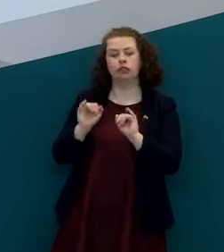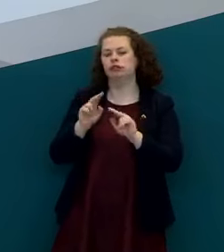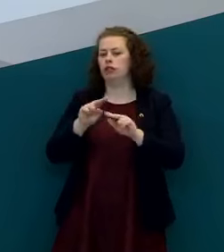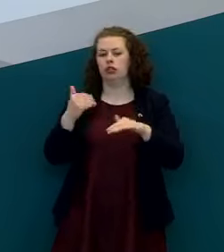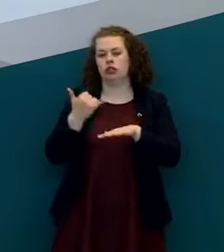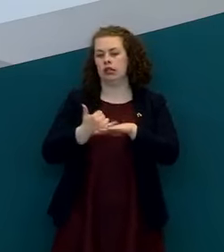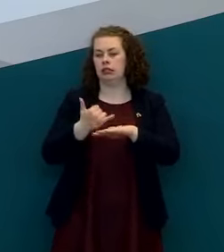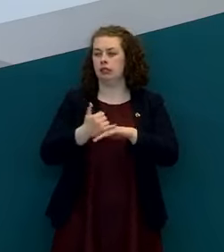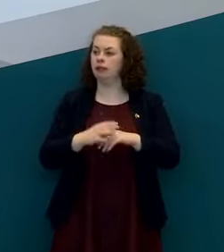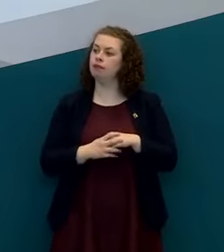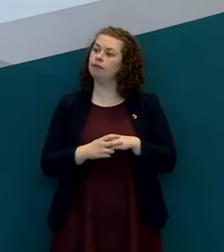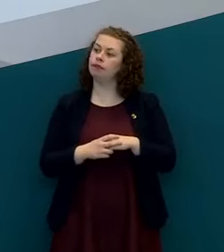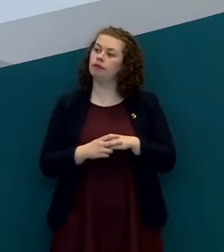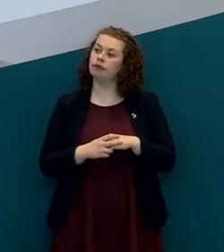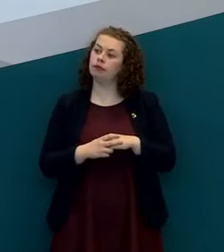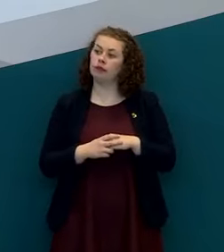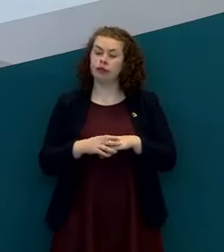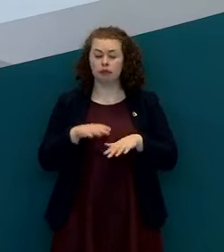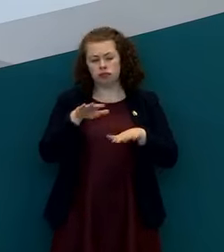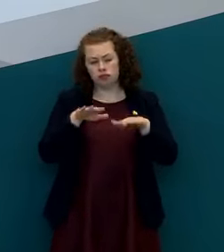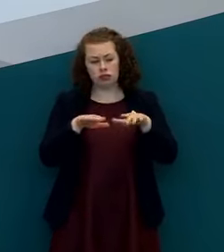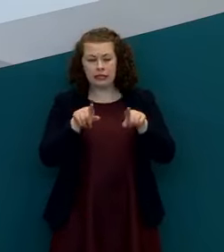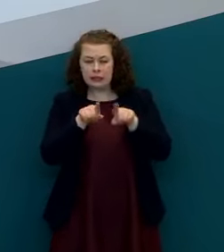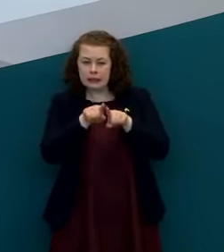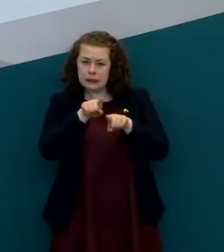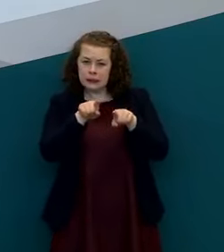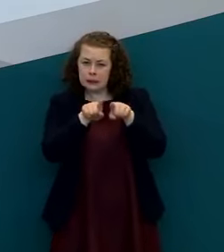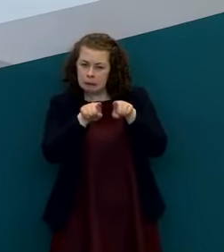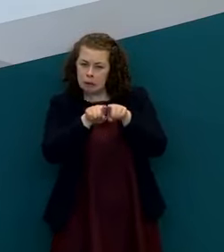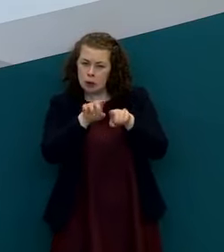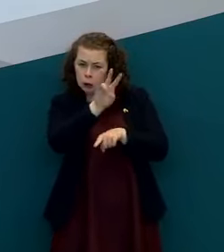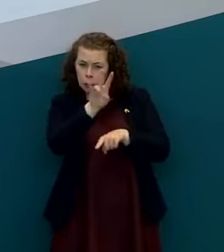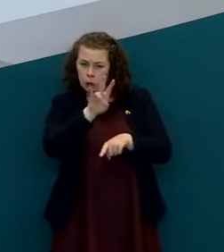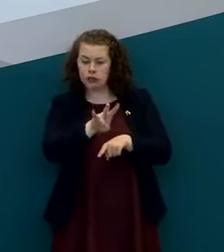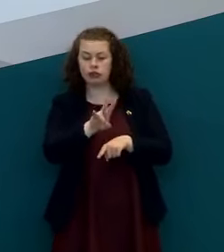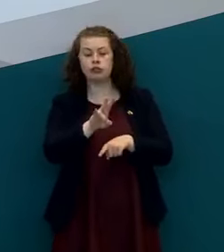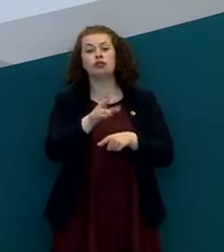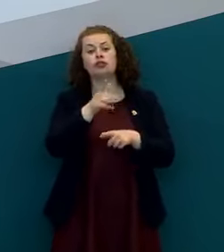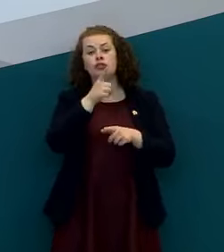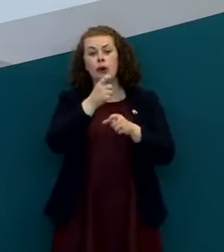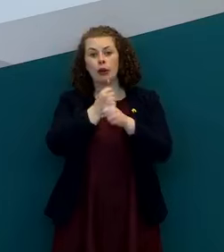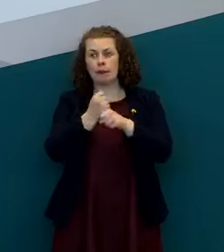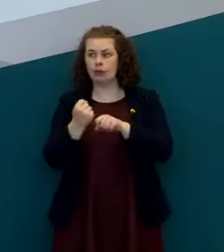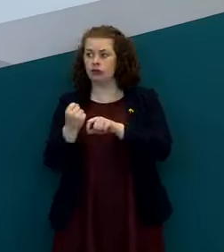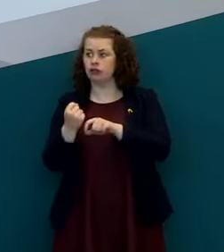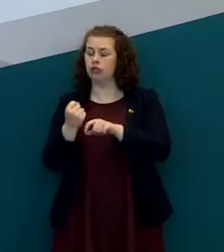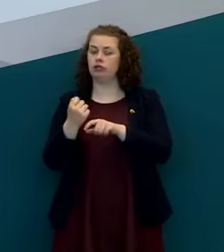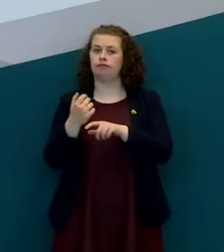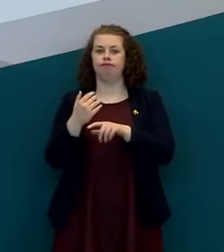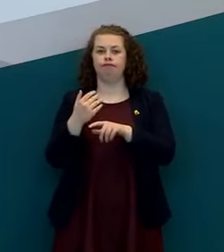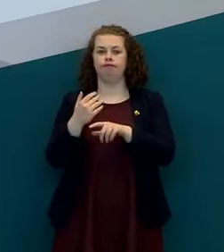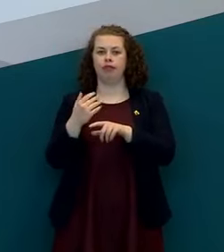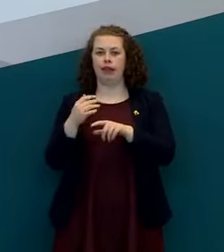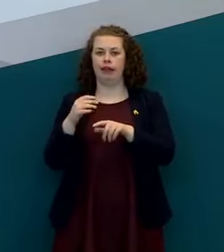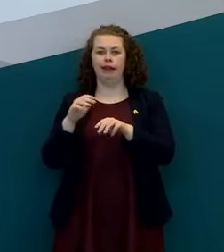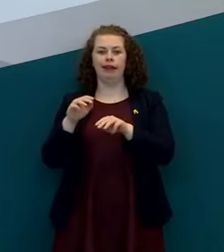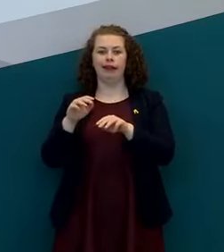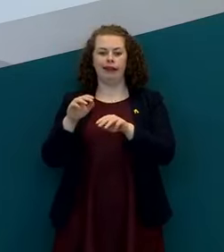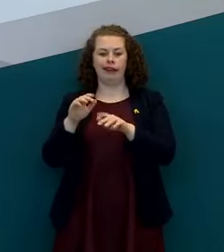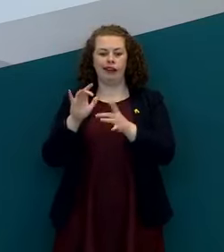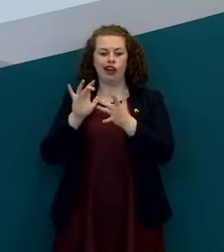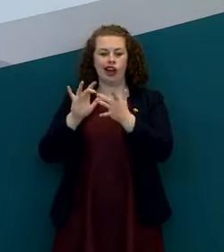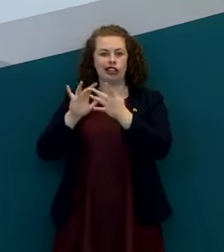i suppose it's kind of on a similar vein kind of looking back in terms of um i suppose importing cases um to do with contract